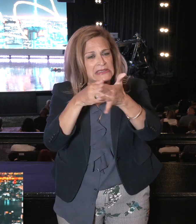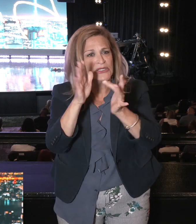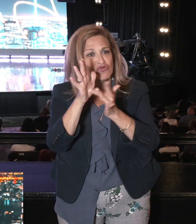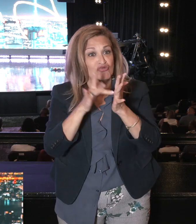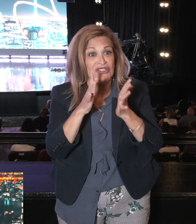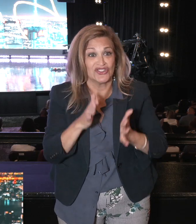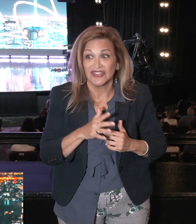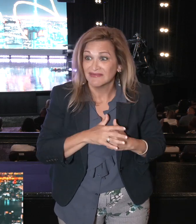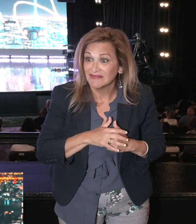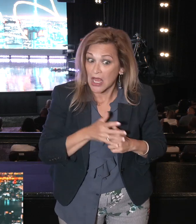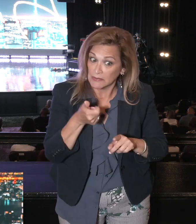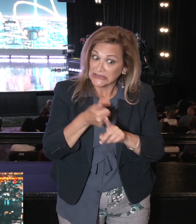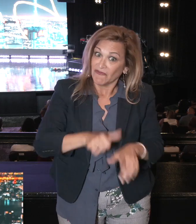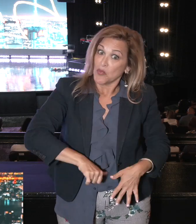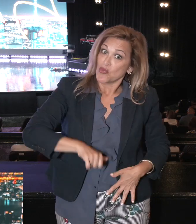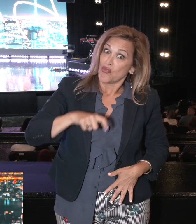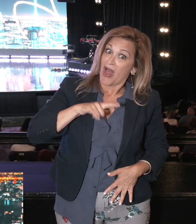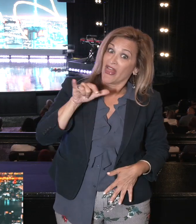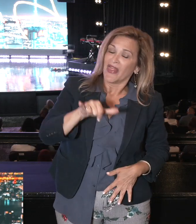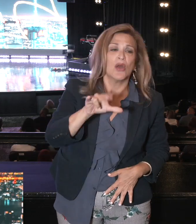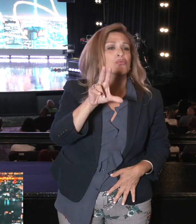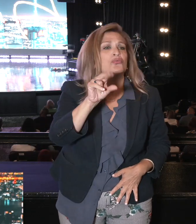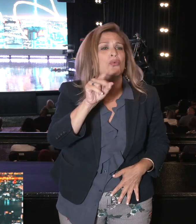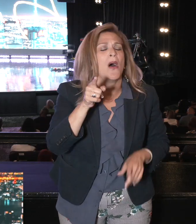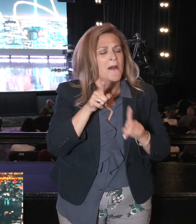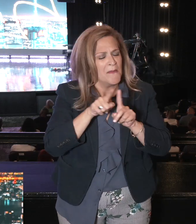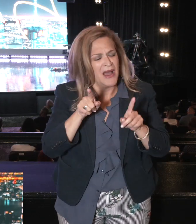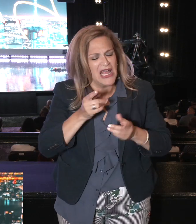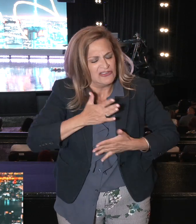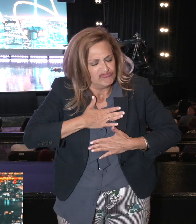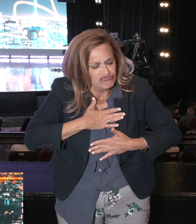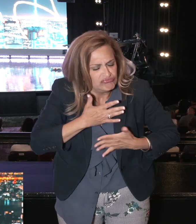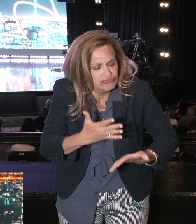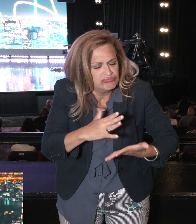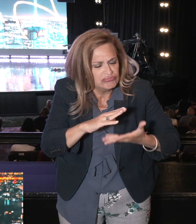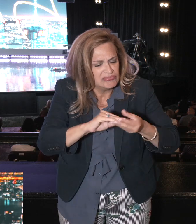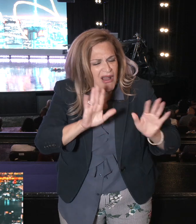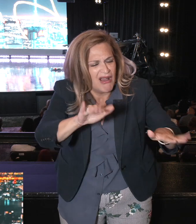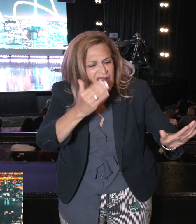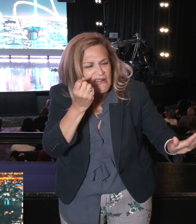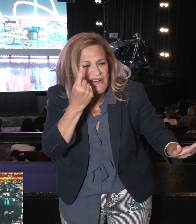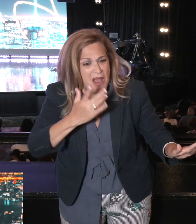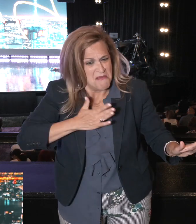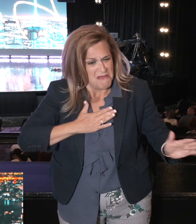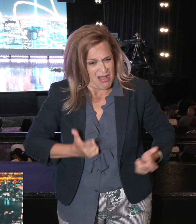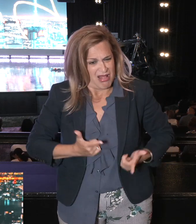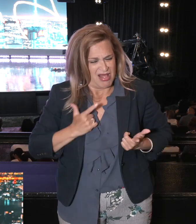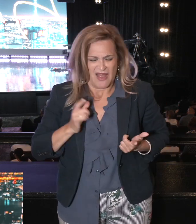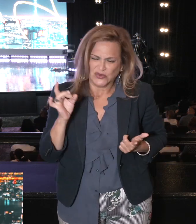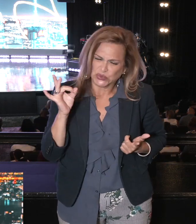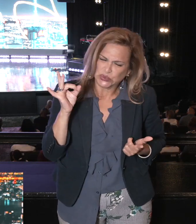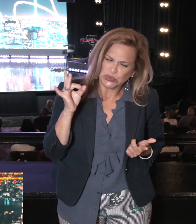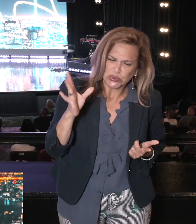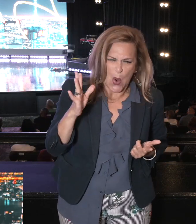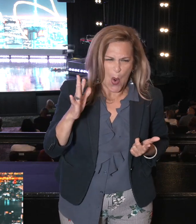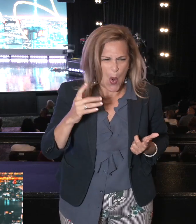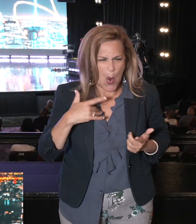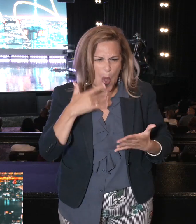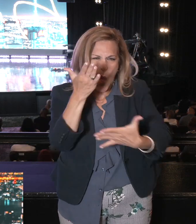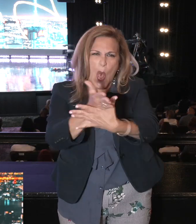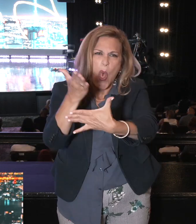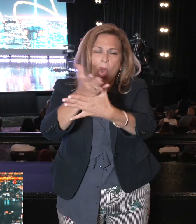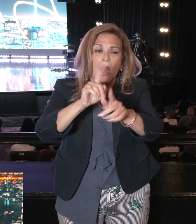And he wasn't proud of it, but he wrote about it to show people, to show others. Look what God can do with a life that's given wholeheartedly to God.